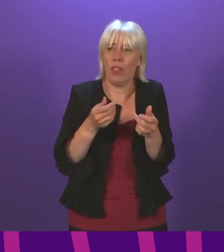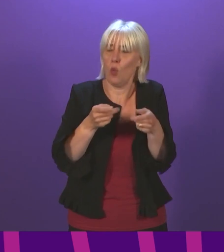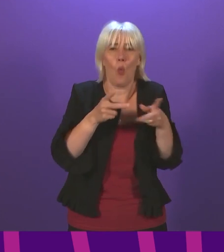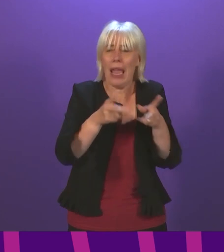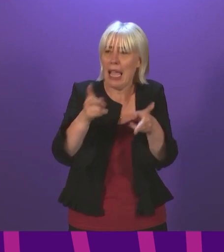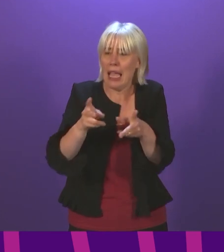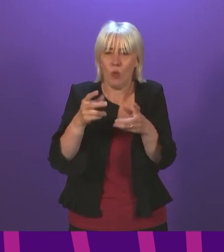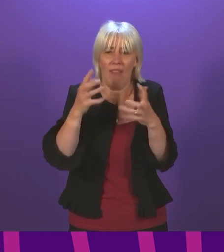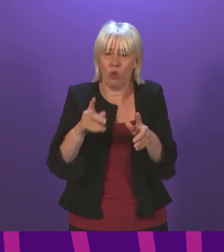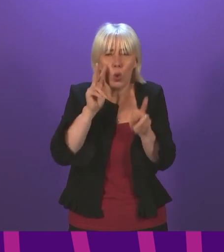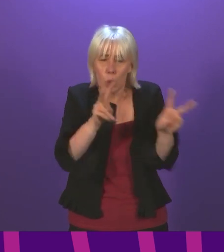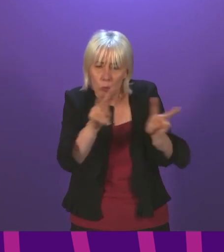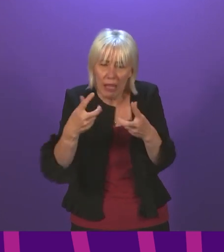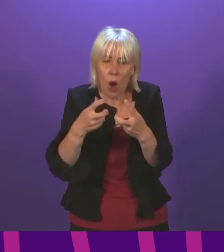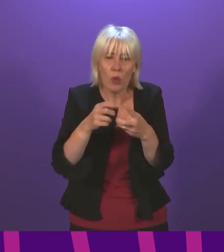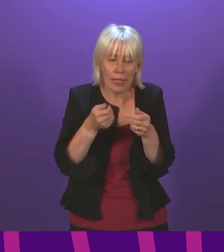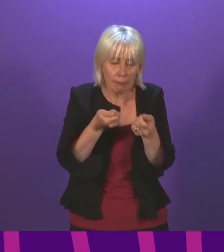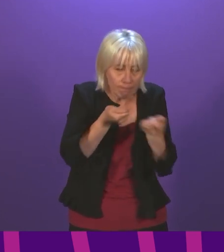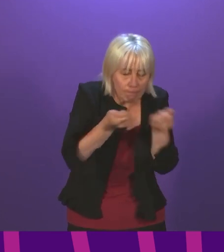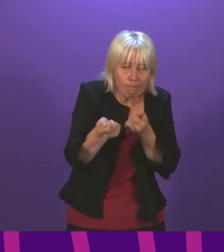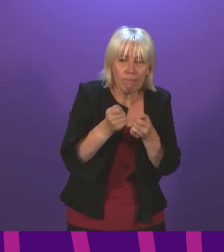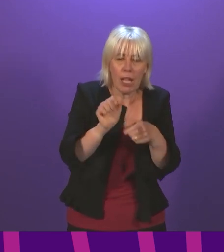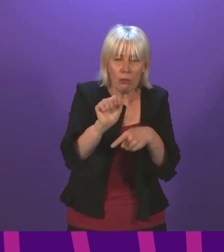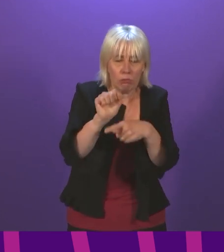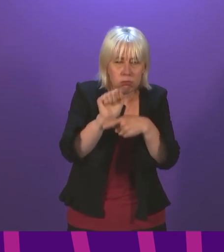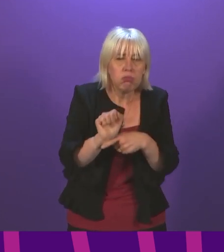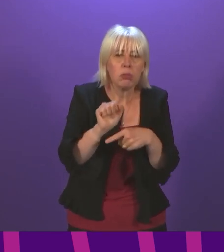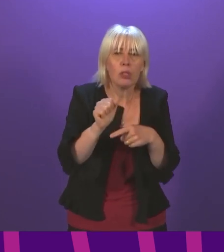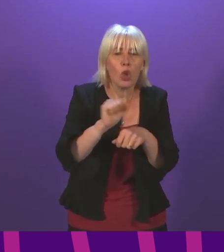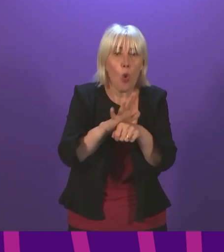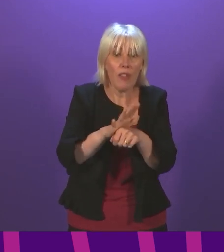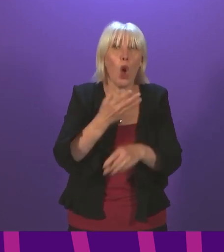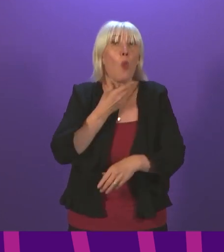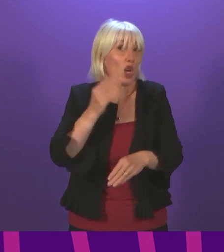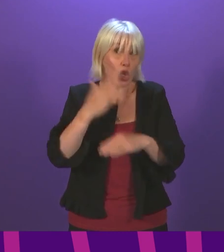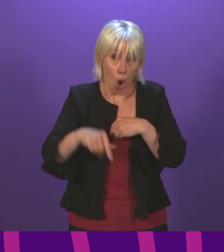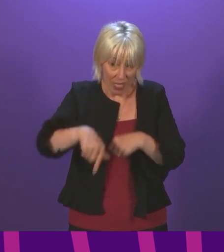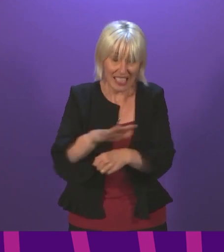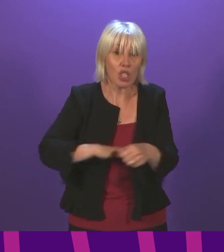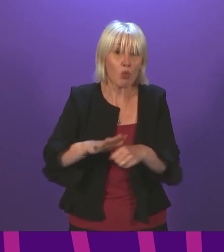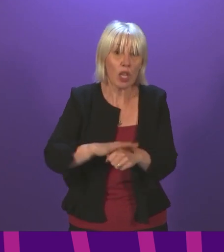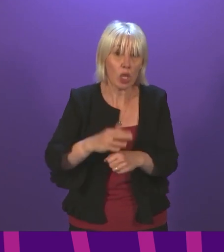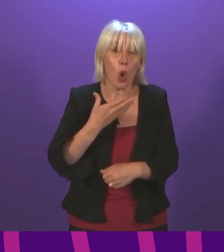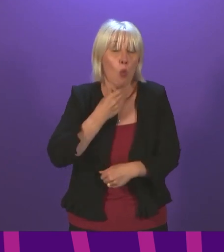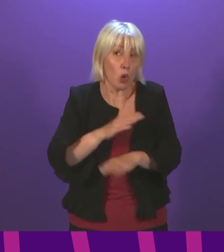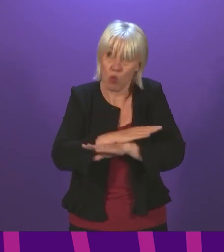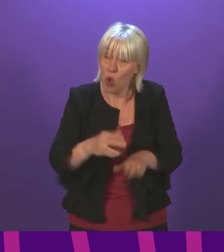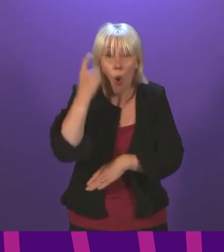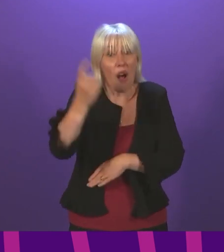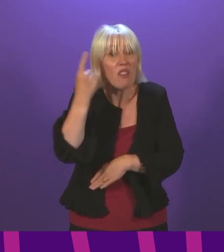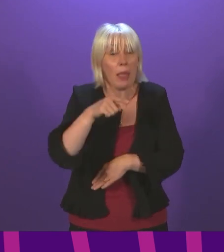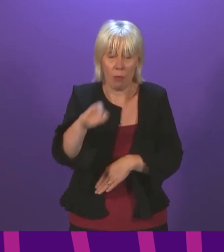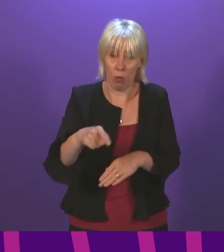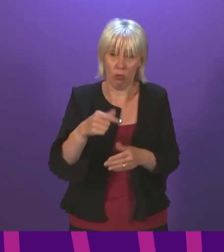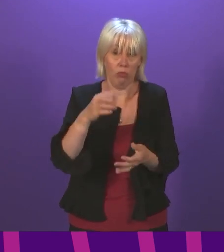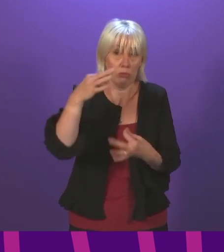to try to tackle and contain Covid. I wish we weren't in this position at all. I wish we weren't even having to consider any measures to